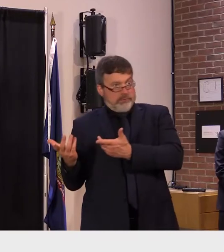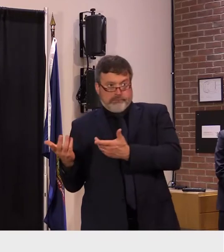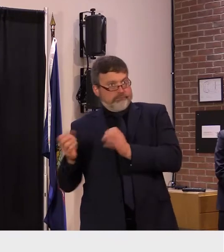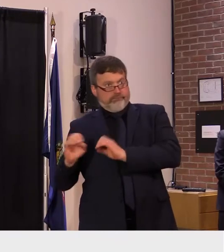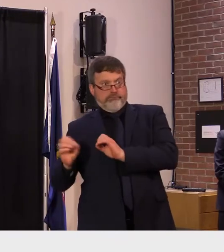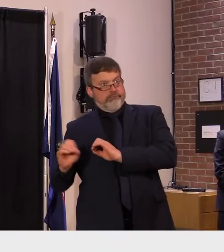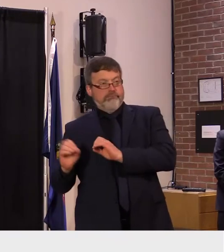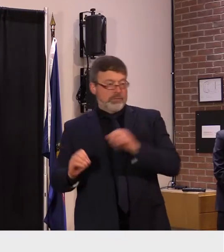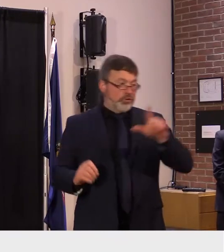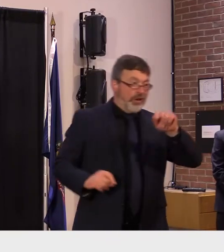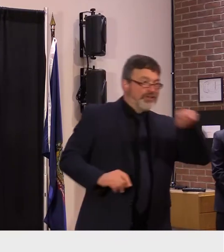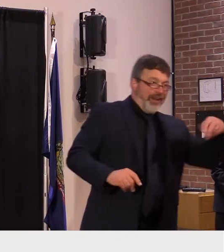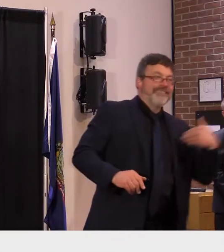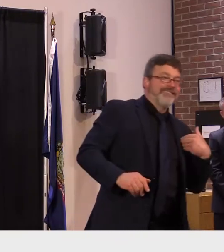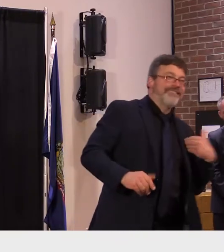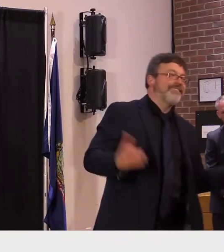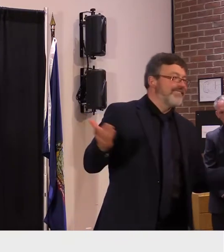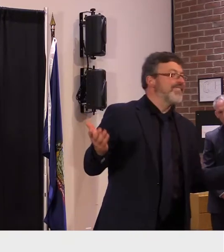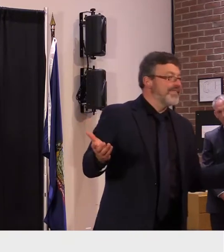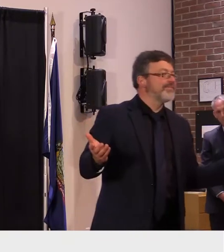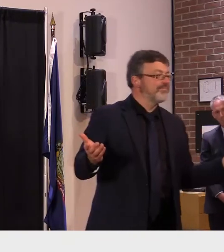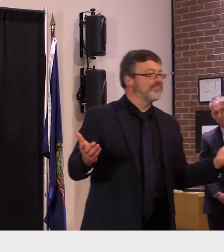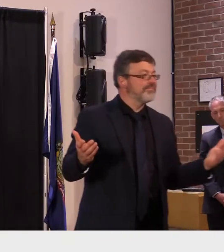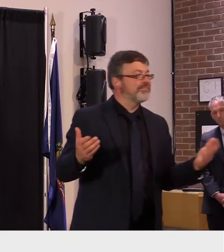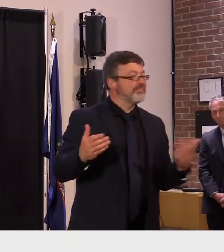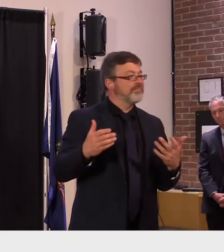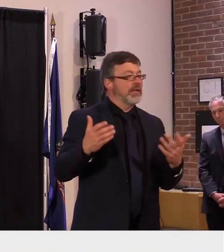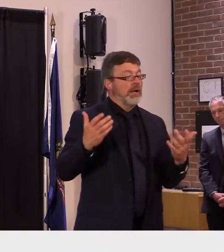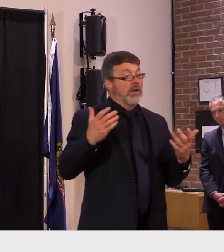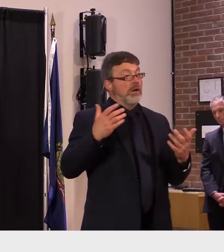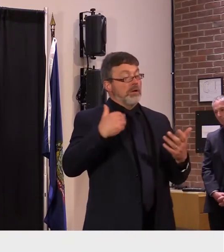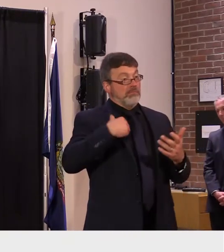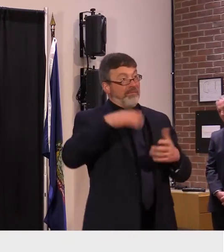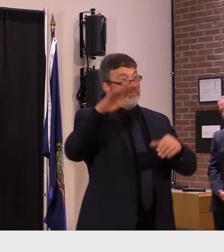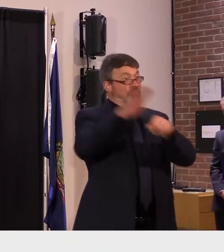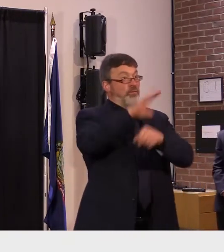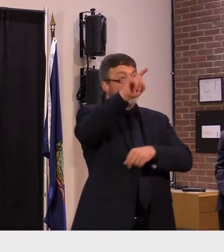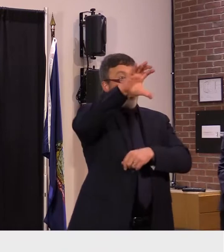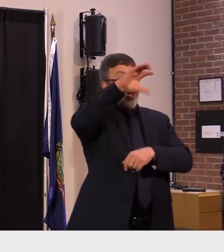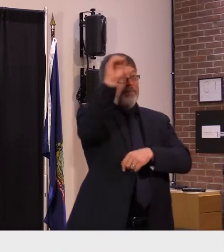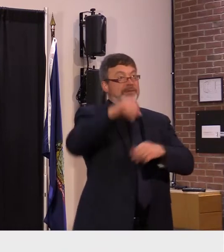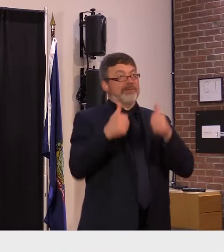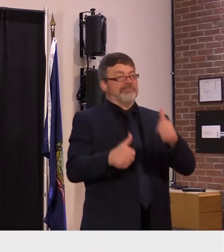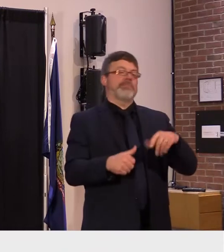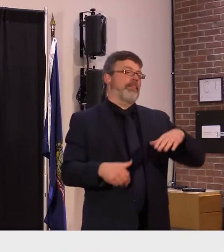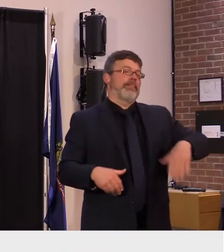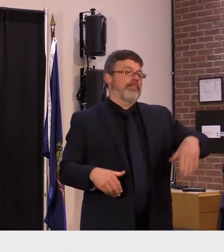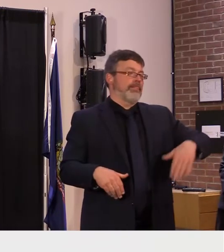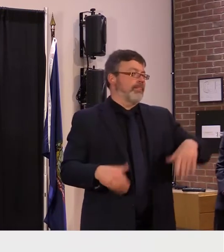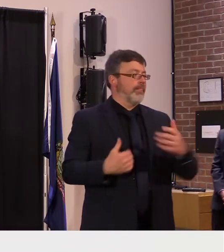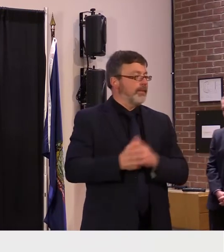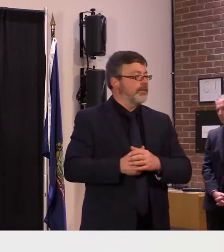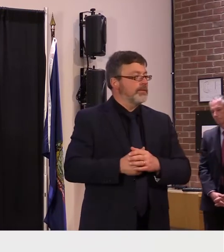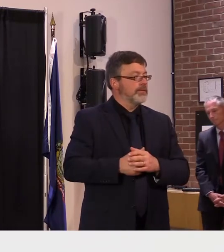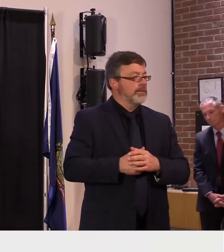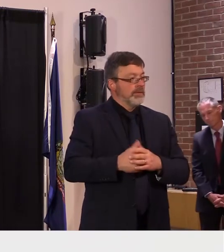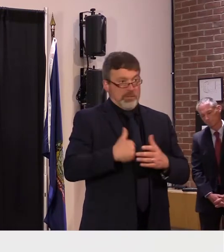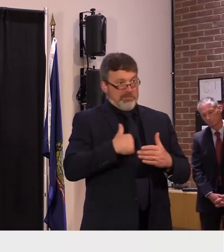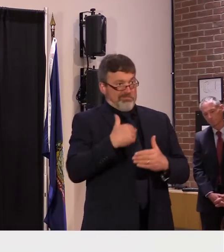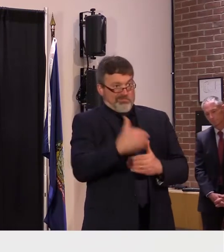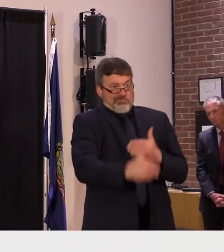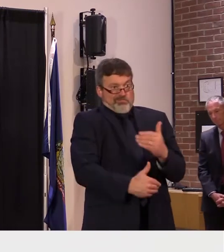certainty to it or anything like that and just looking to where we are right now in the present and how different